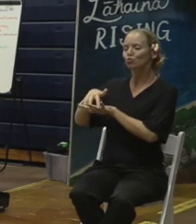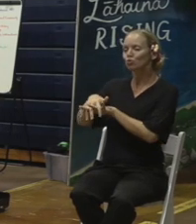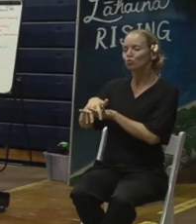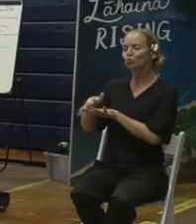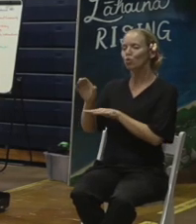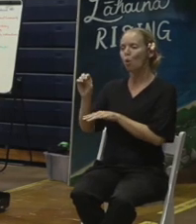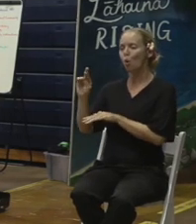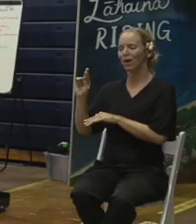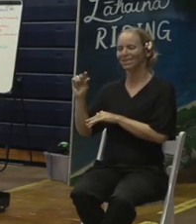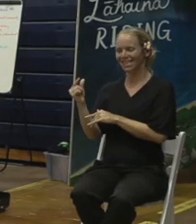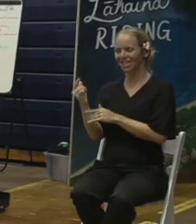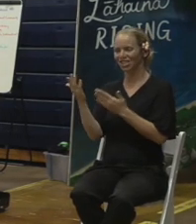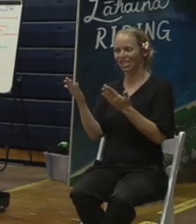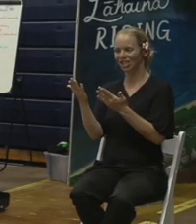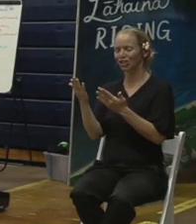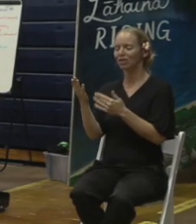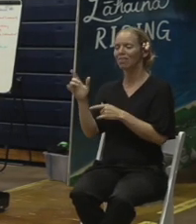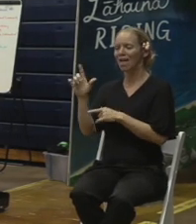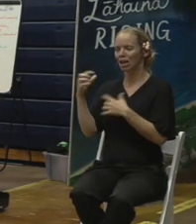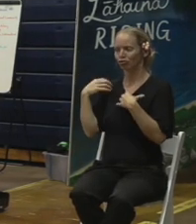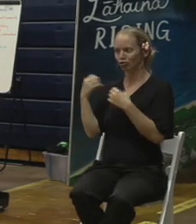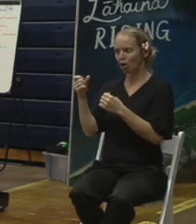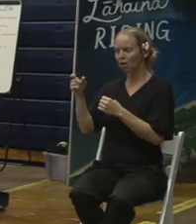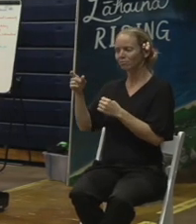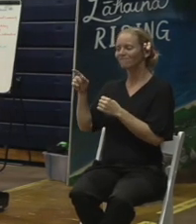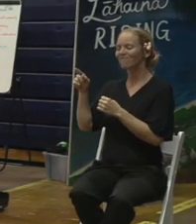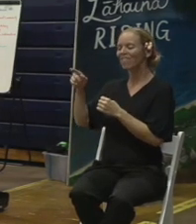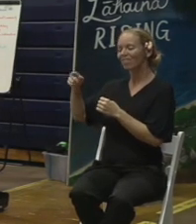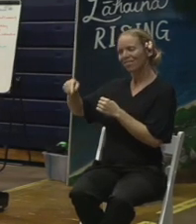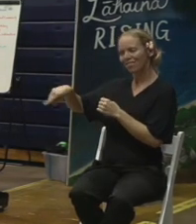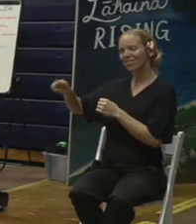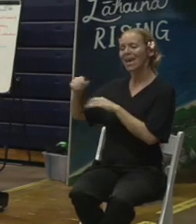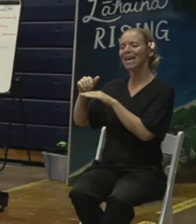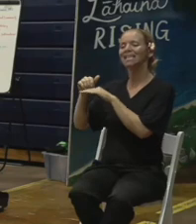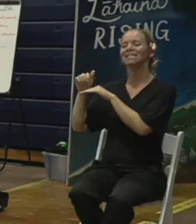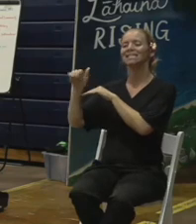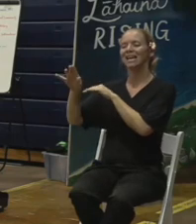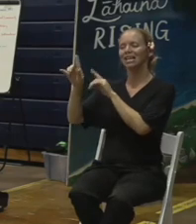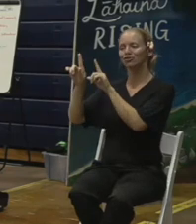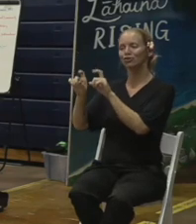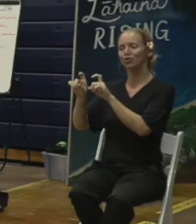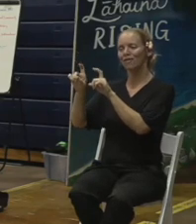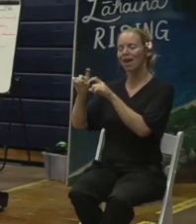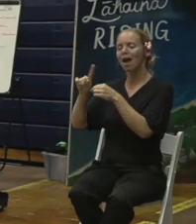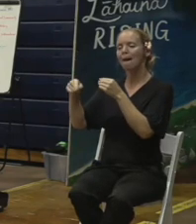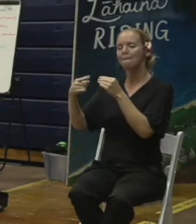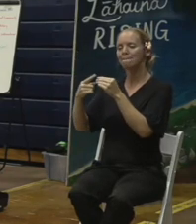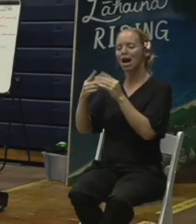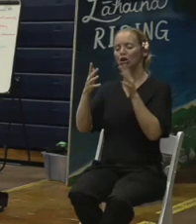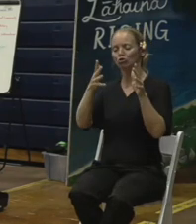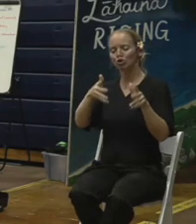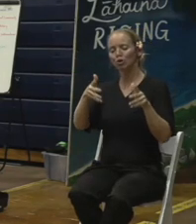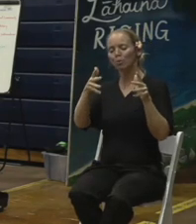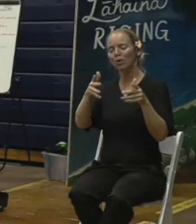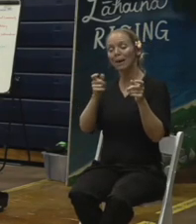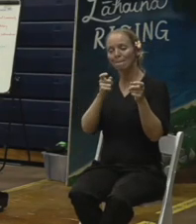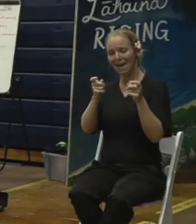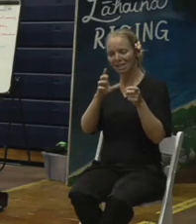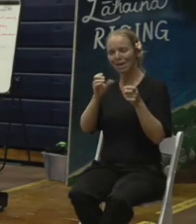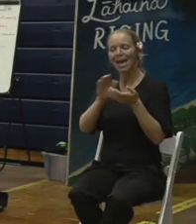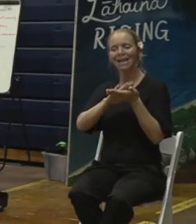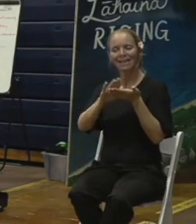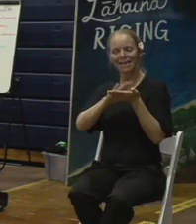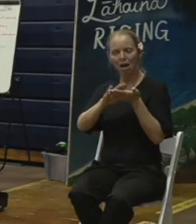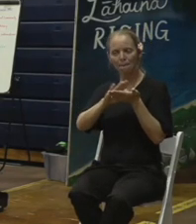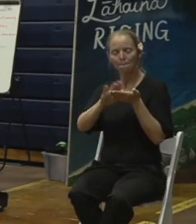Maui, took the initiative and put out a survey about debris management and the cleanup. To date, I understand from